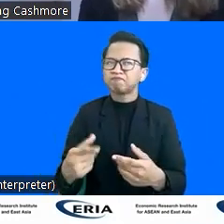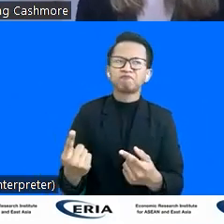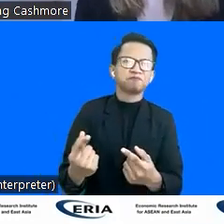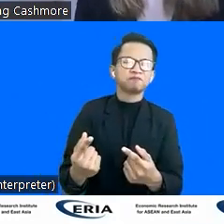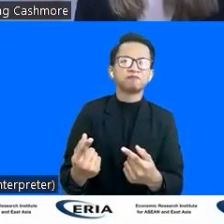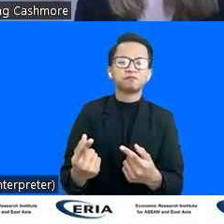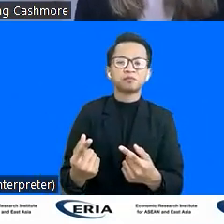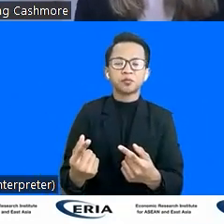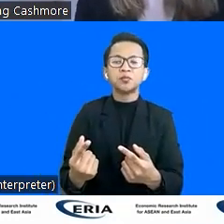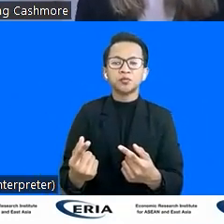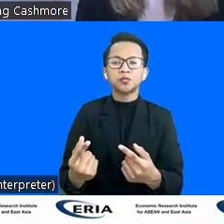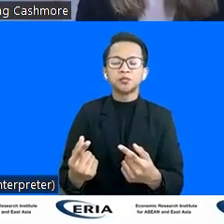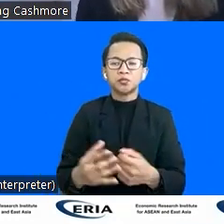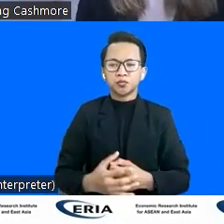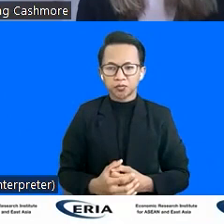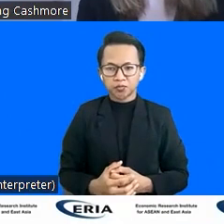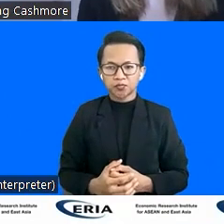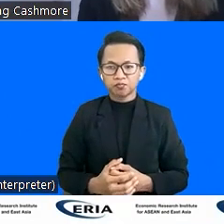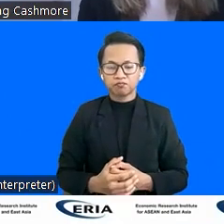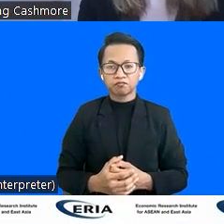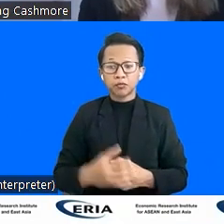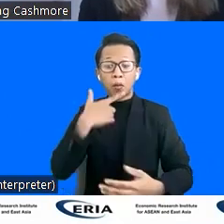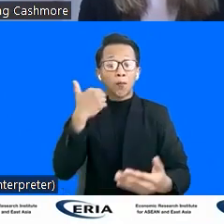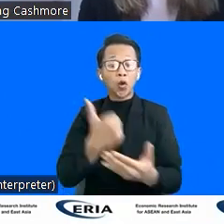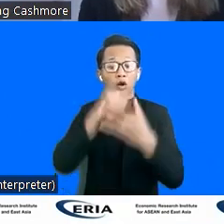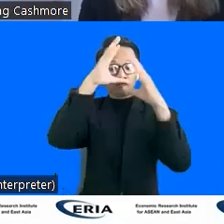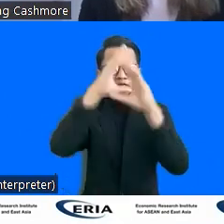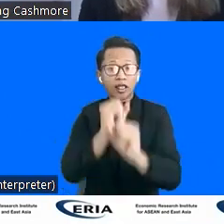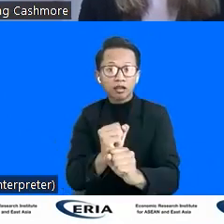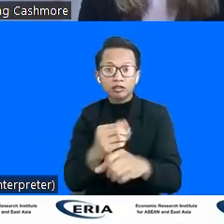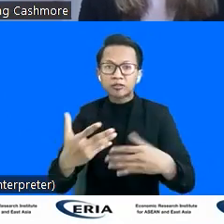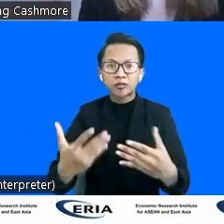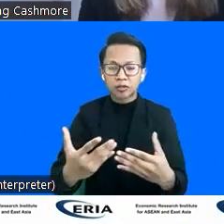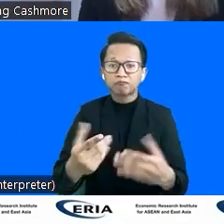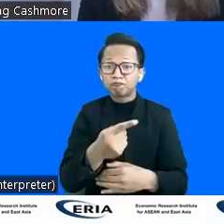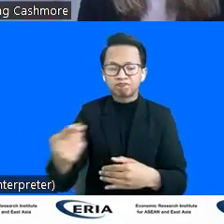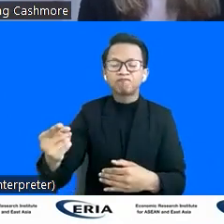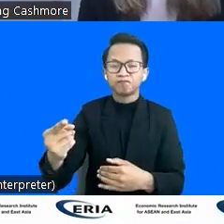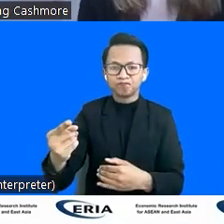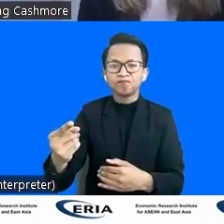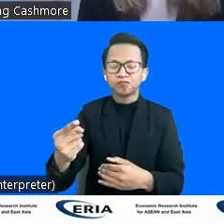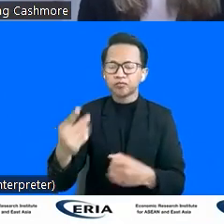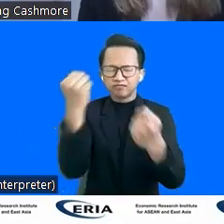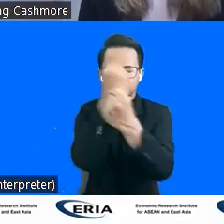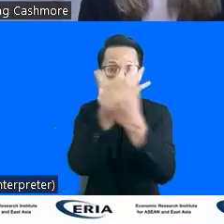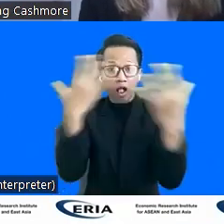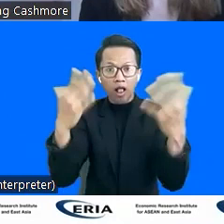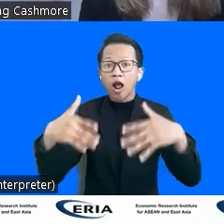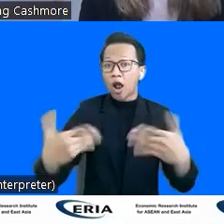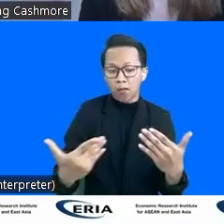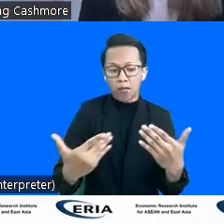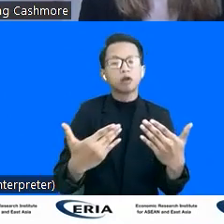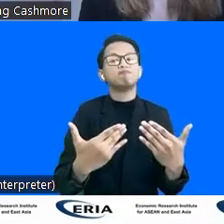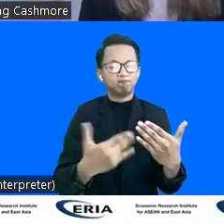I think that leads into the main point here, which is what is, you know, what is clear is that policymakers